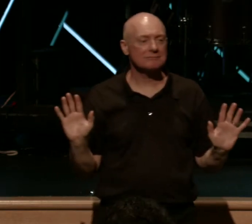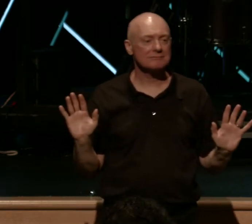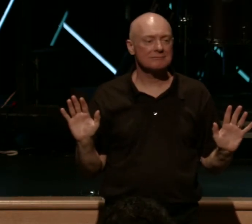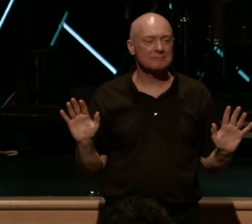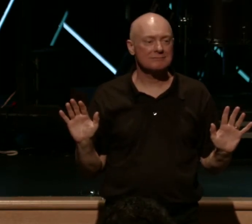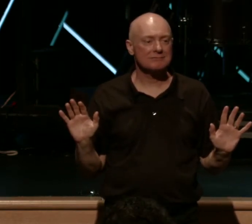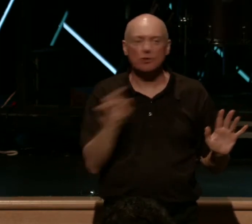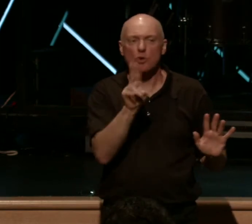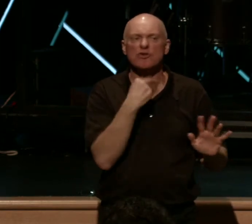think.